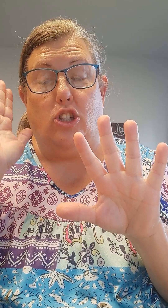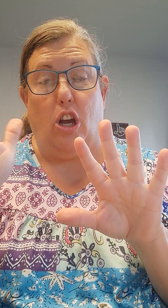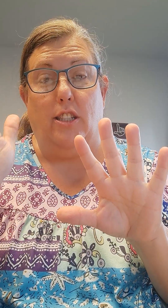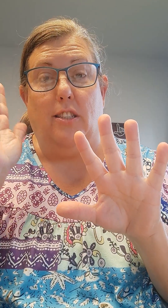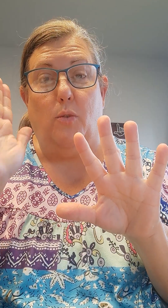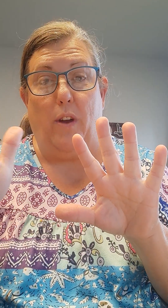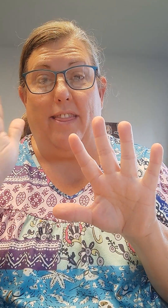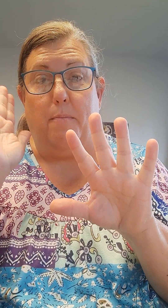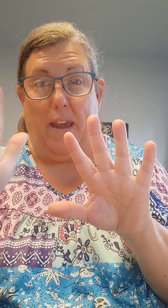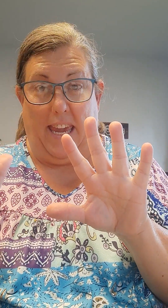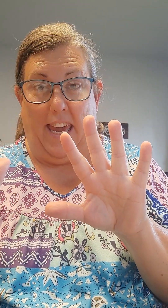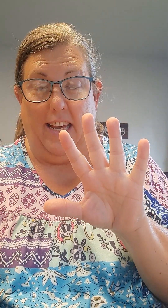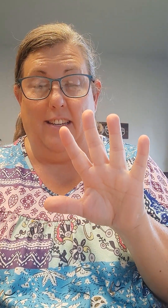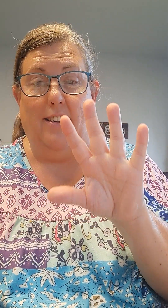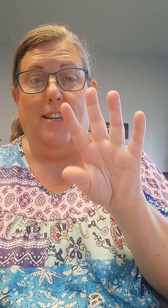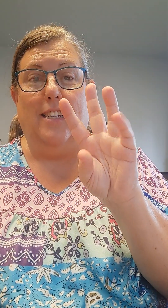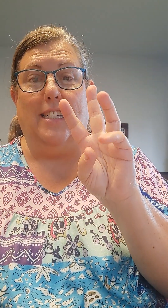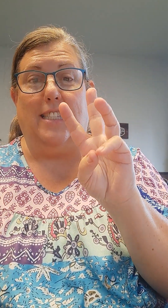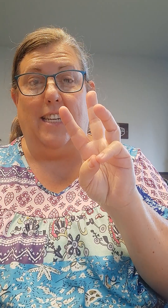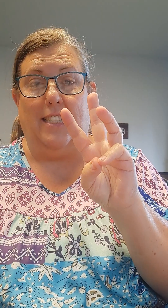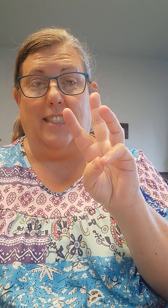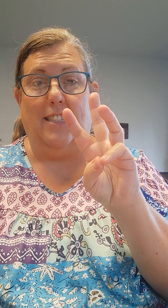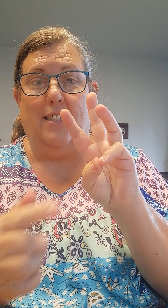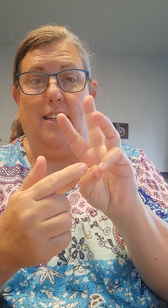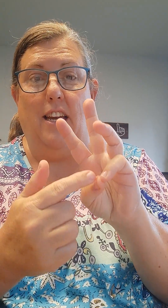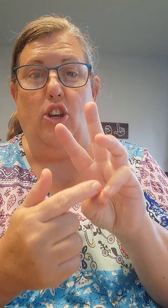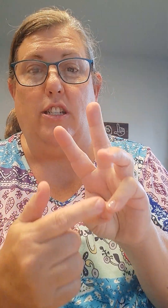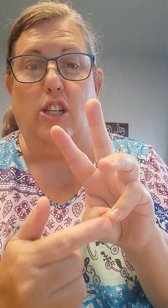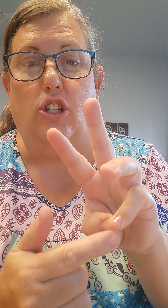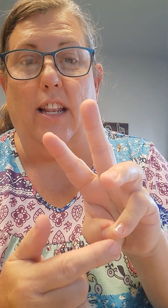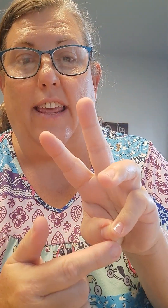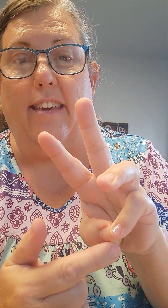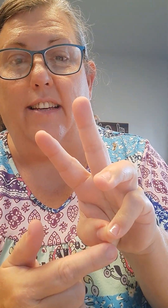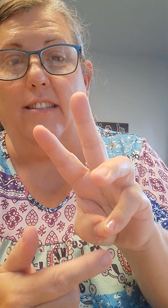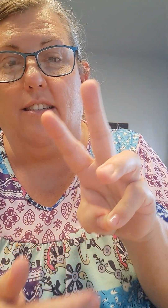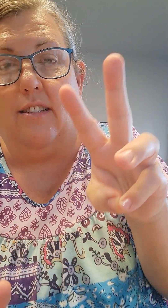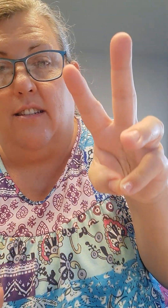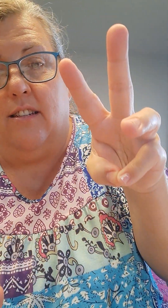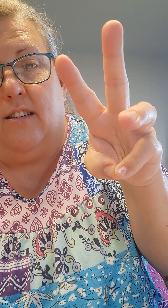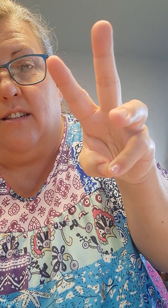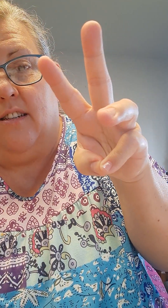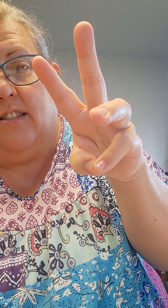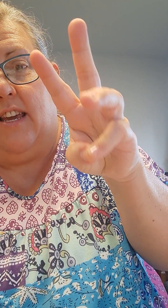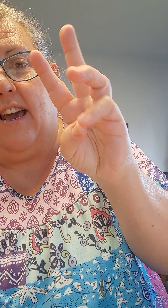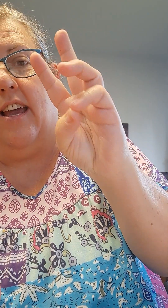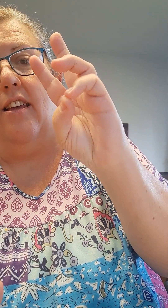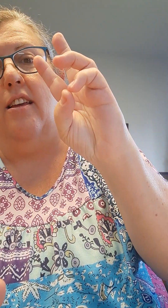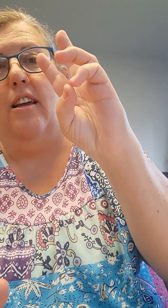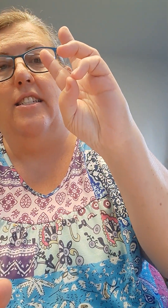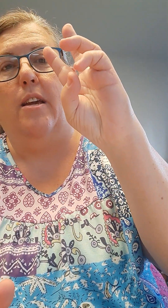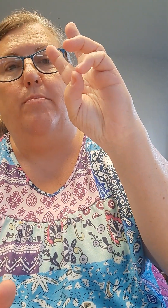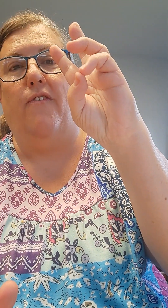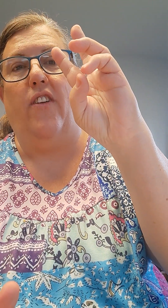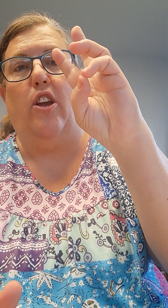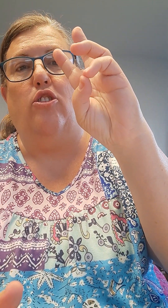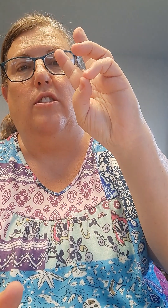starts with the pinky. This, and you're touching it like this. See that? Tip the fingers